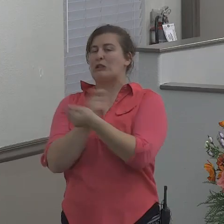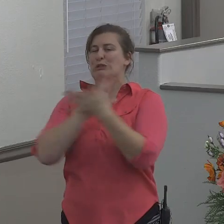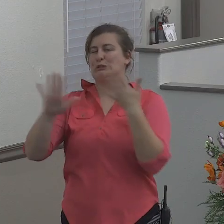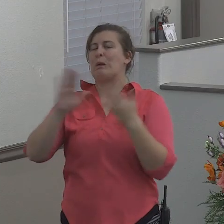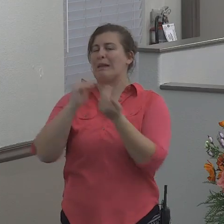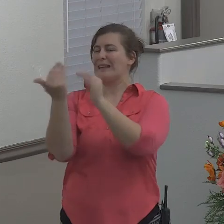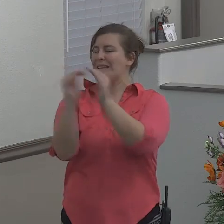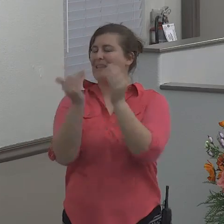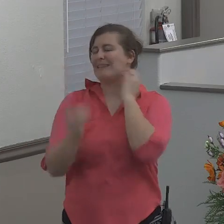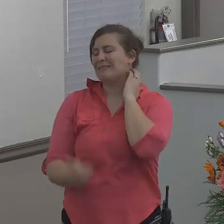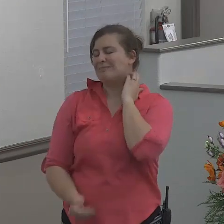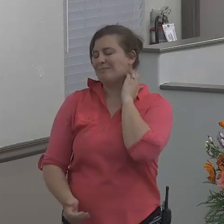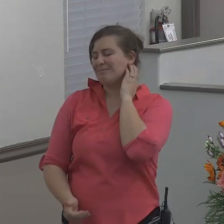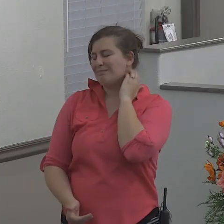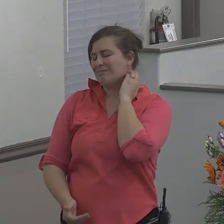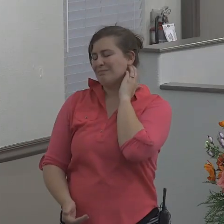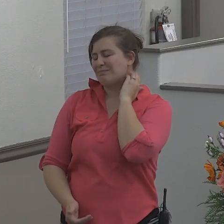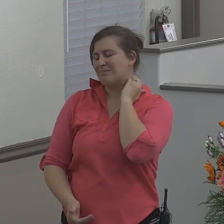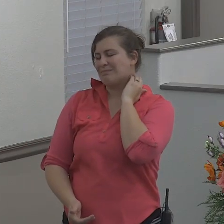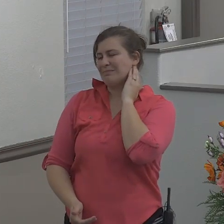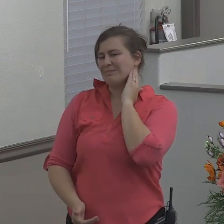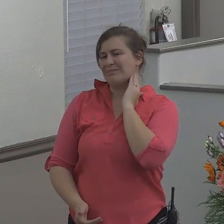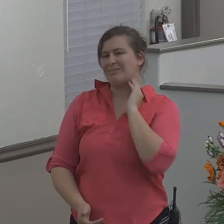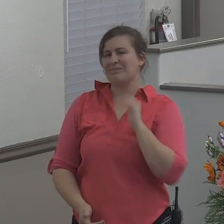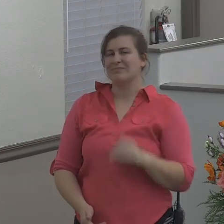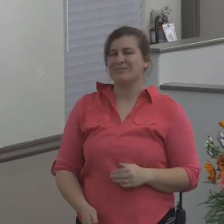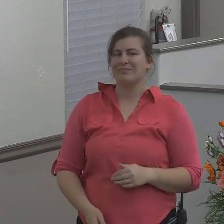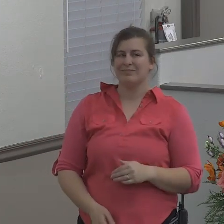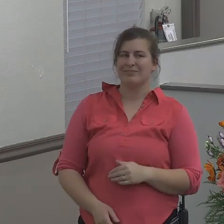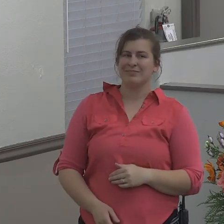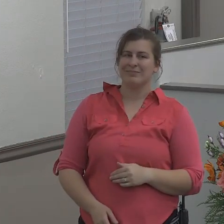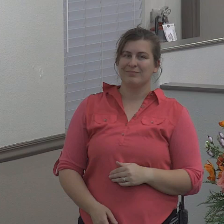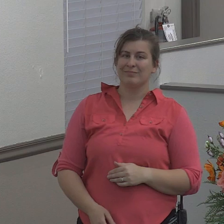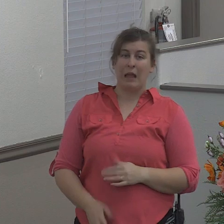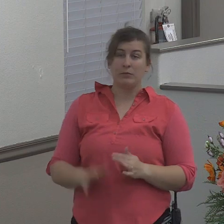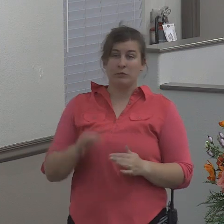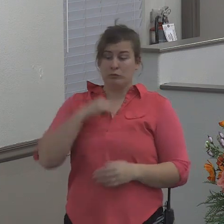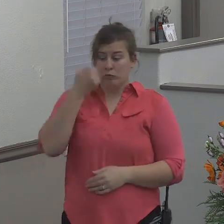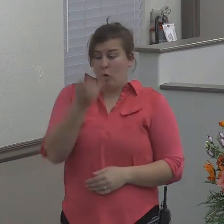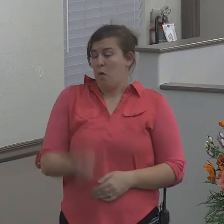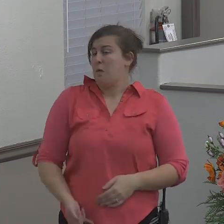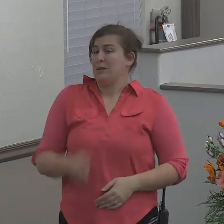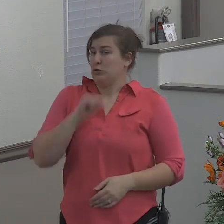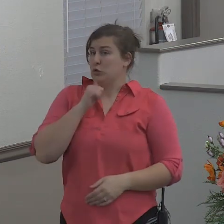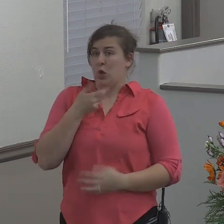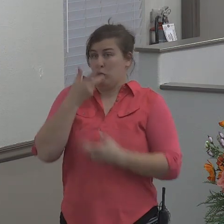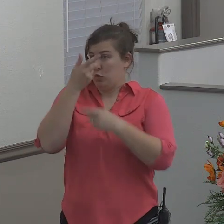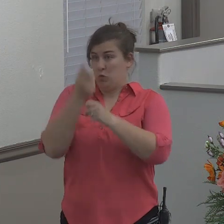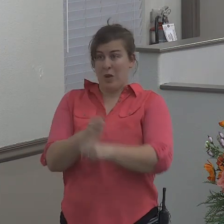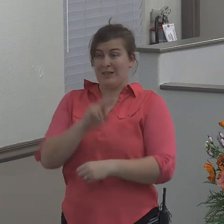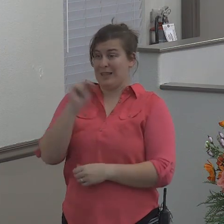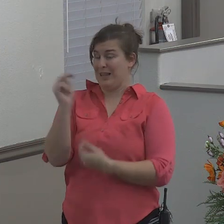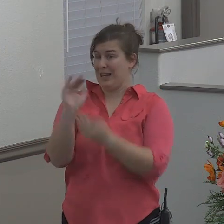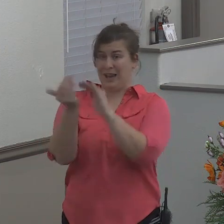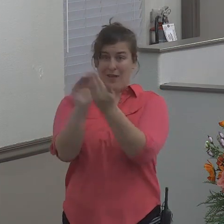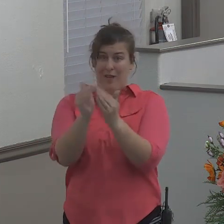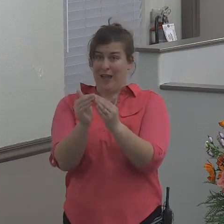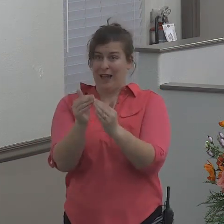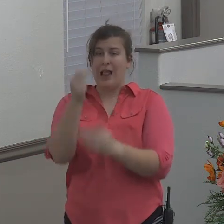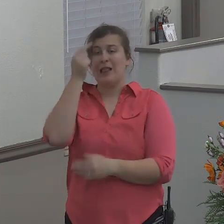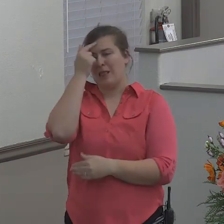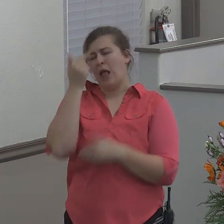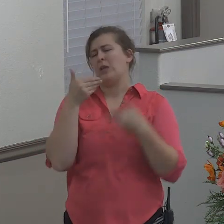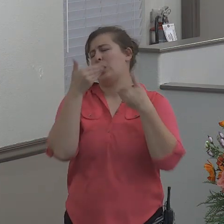at over the city because he didn't trust the Ninevites he thought they would go right back into their sinning